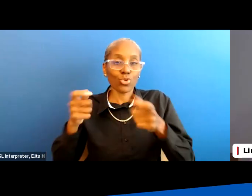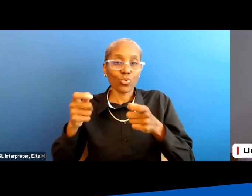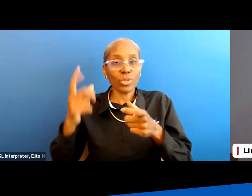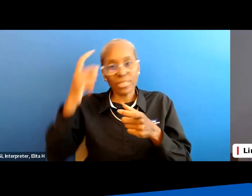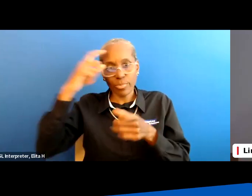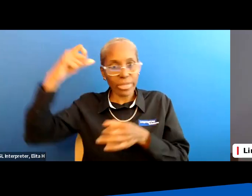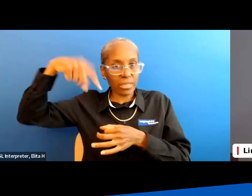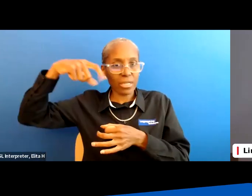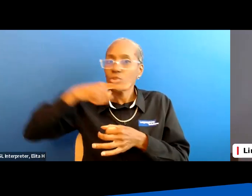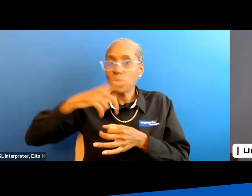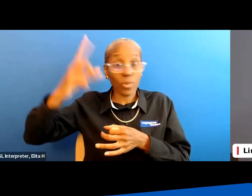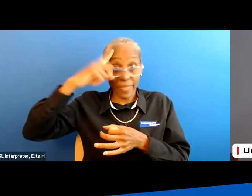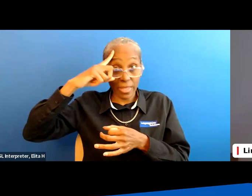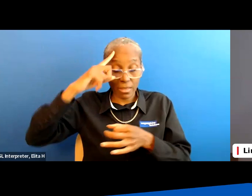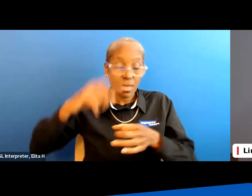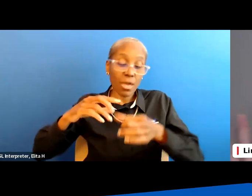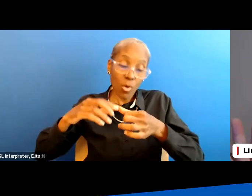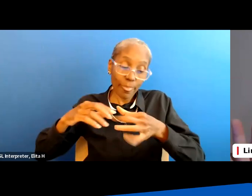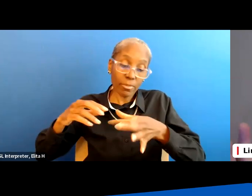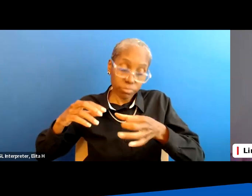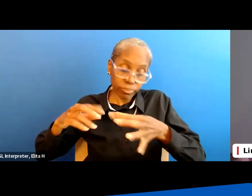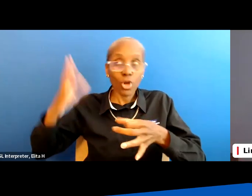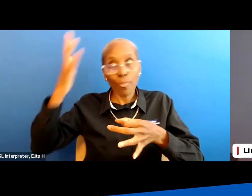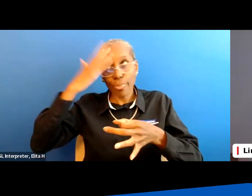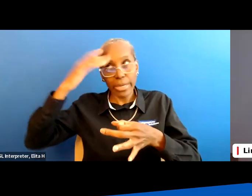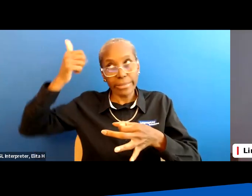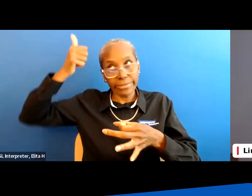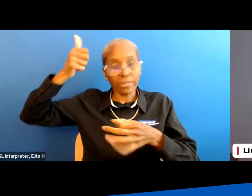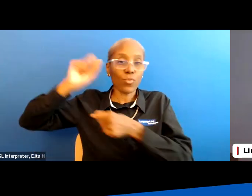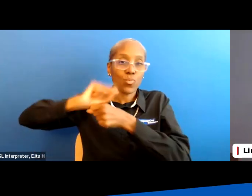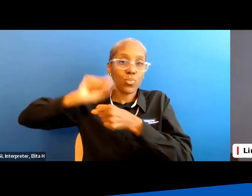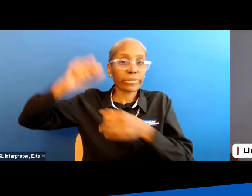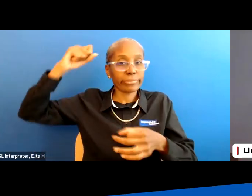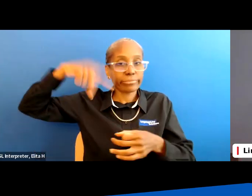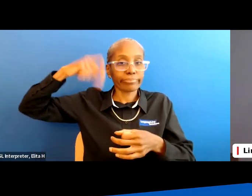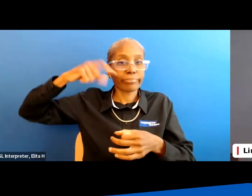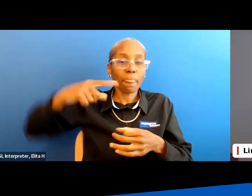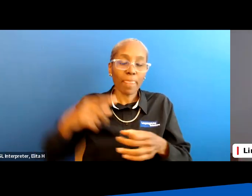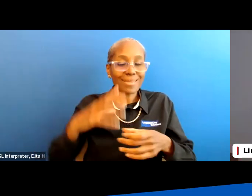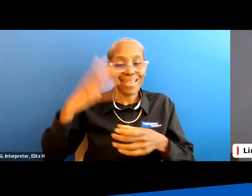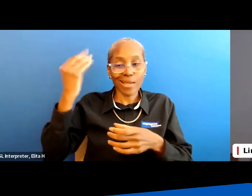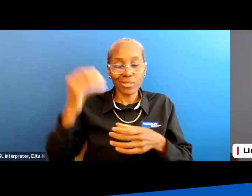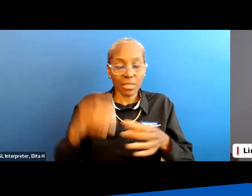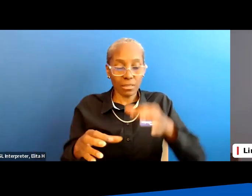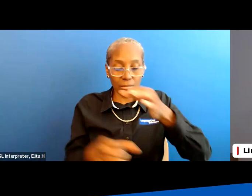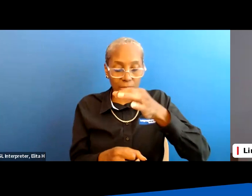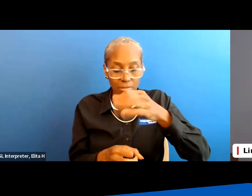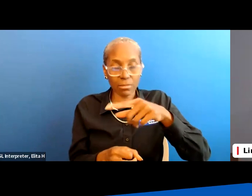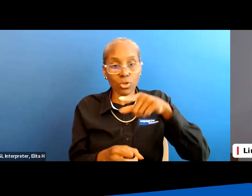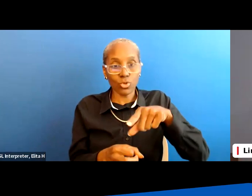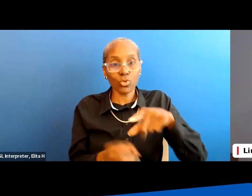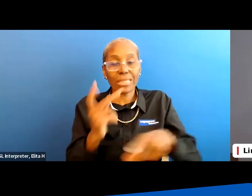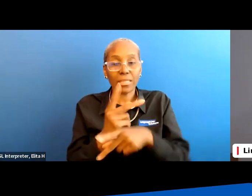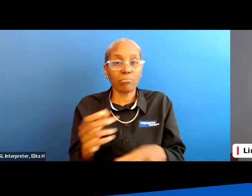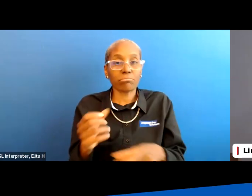your brain you don't think about that opening or closing your brain does that work for you there's an external sphincter that you can keep